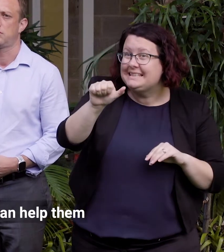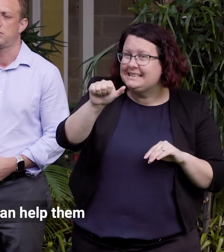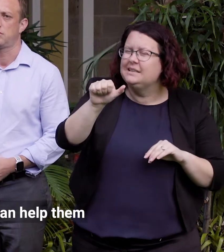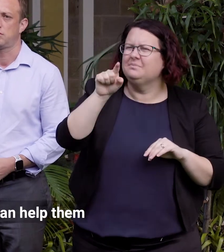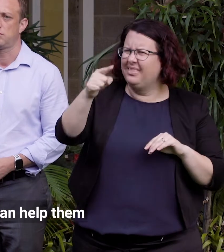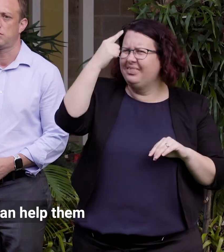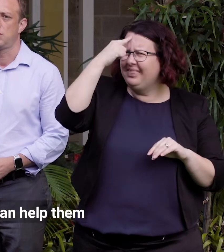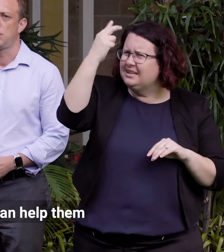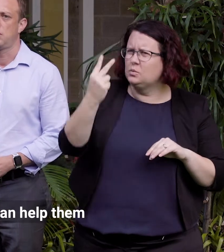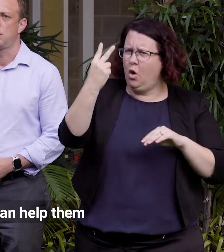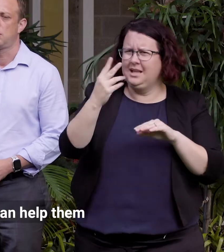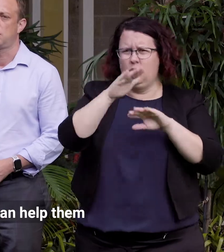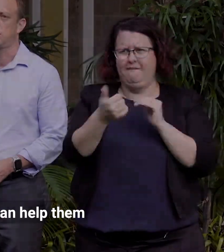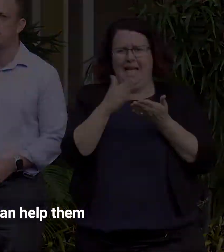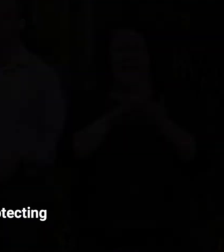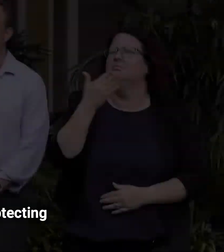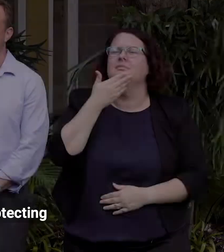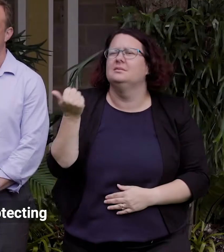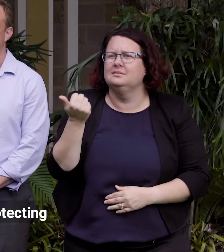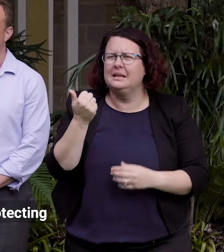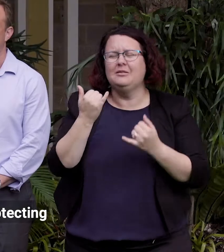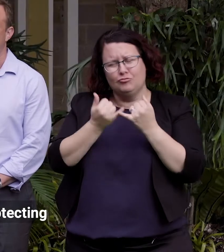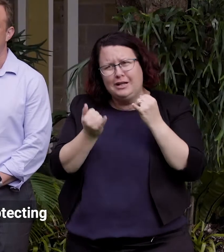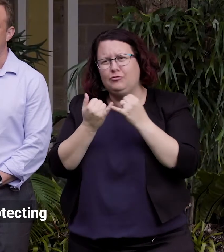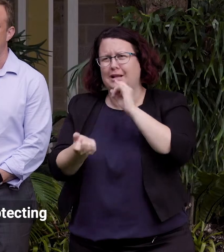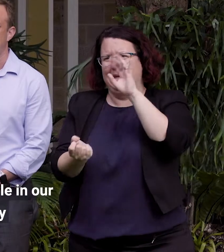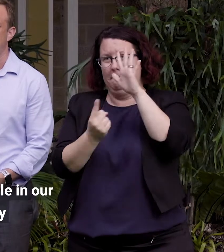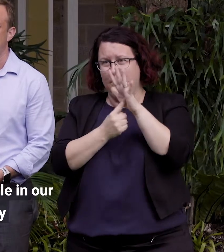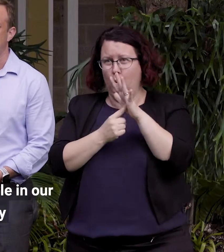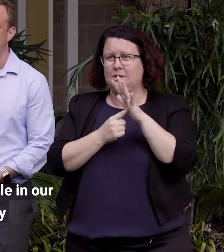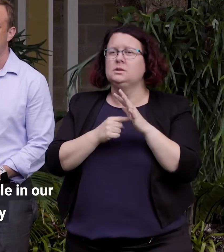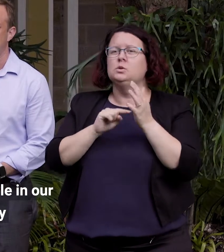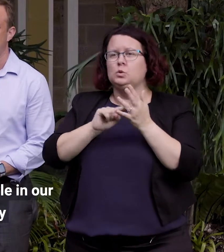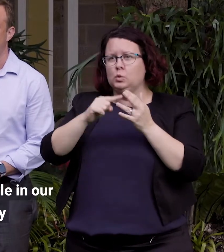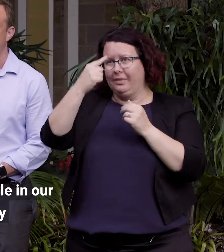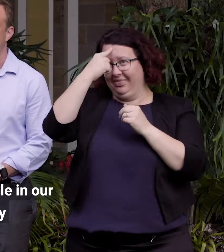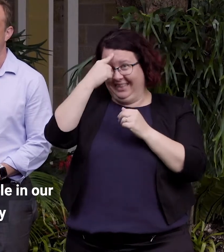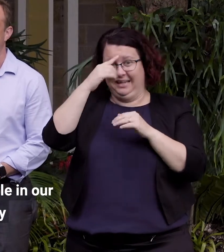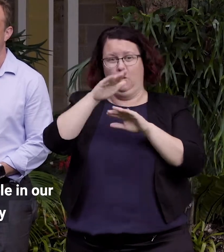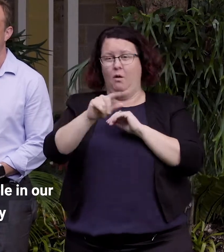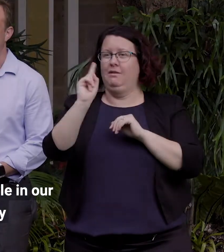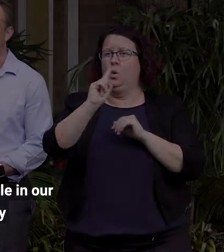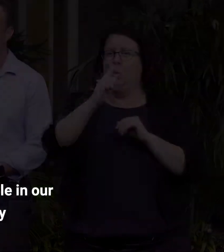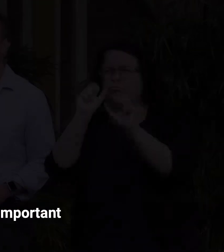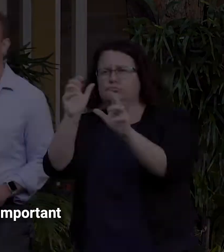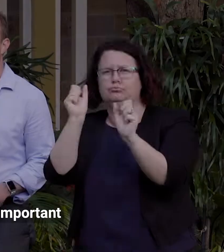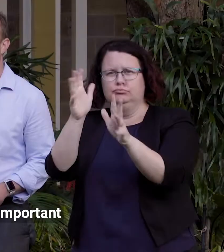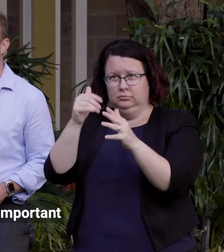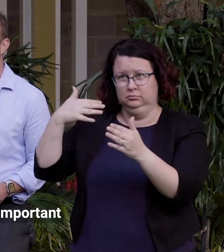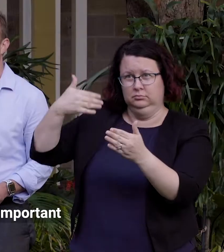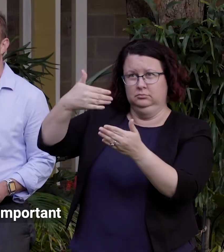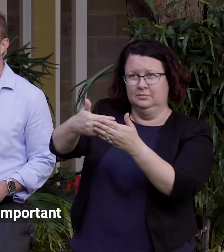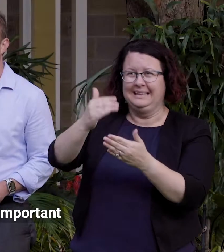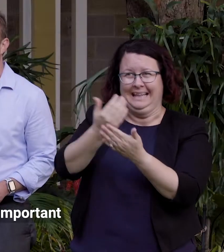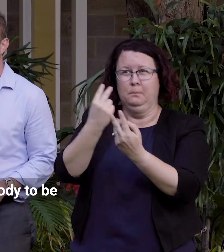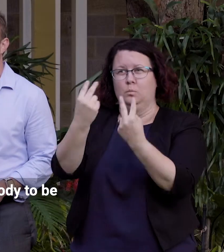think about how you can help them. This is about protecting the most vulnerable in our community. This is